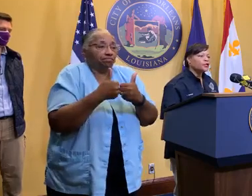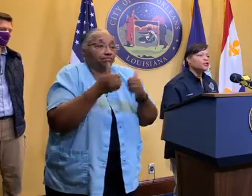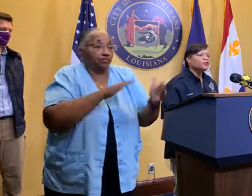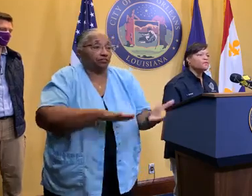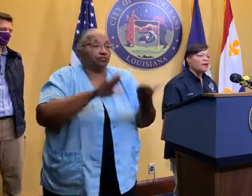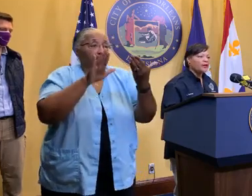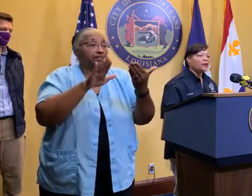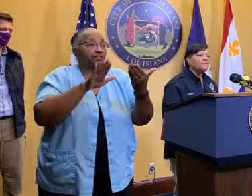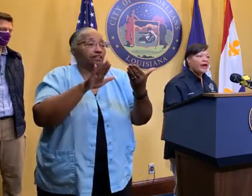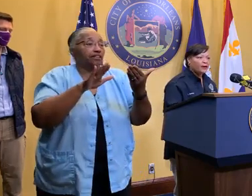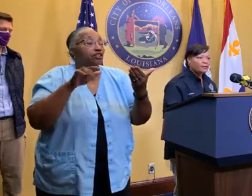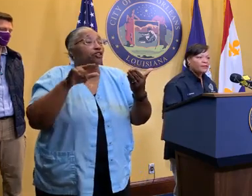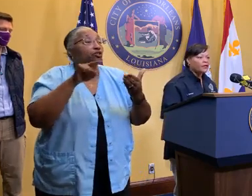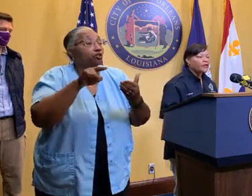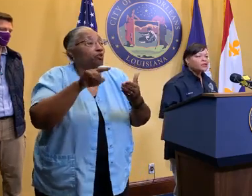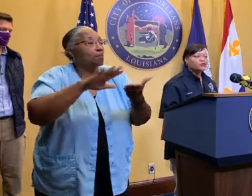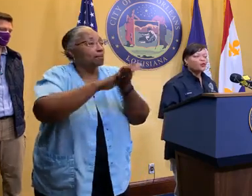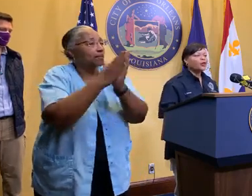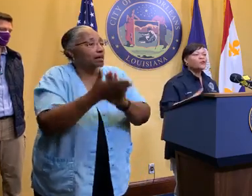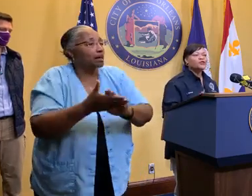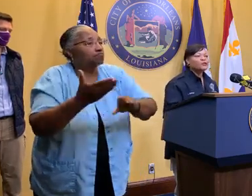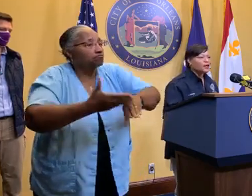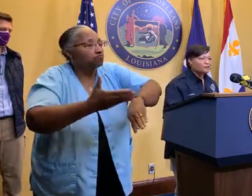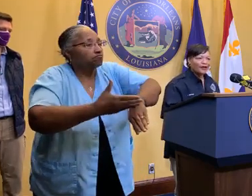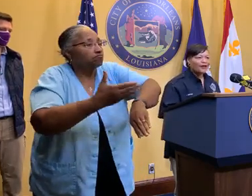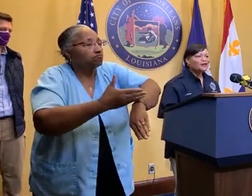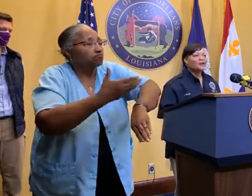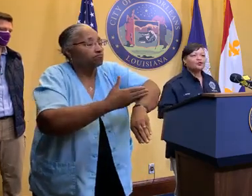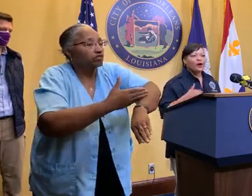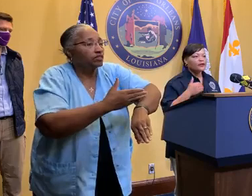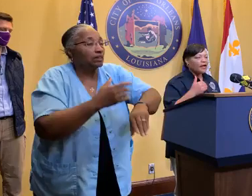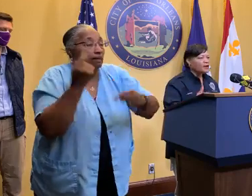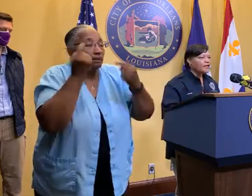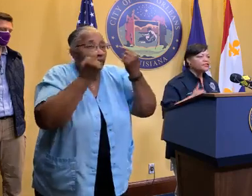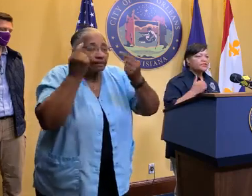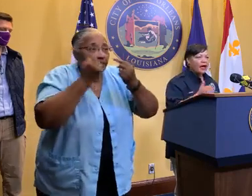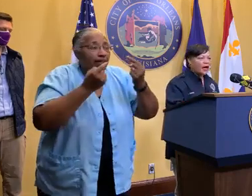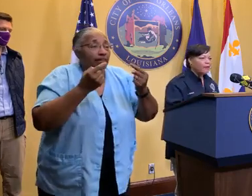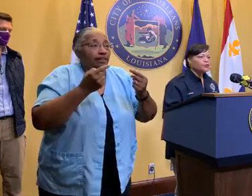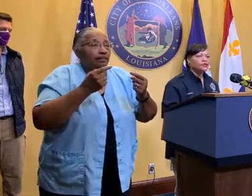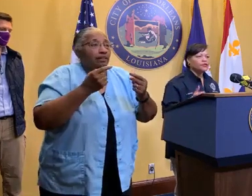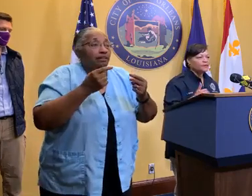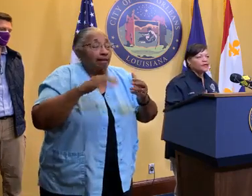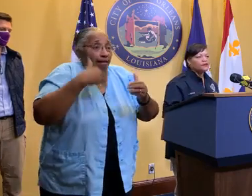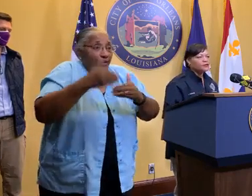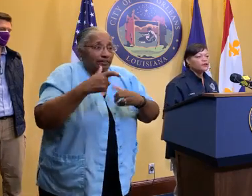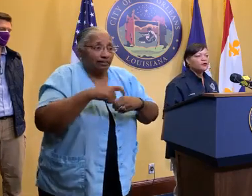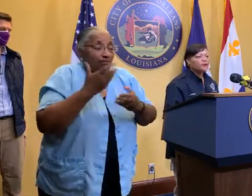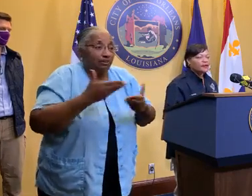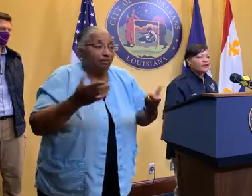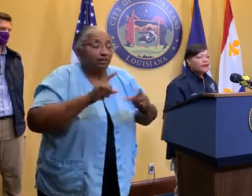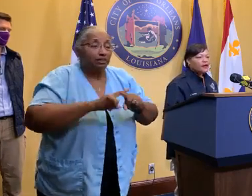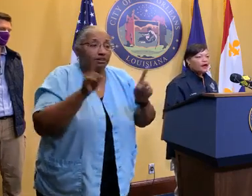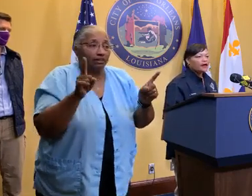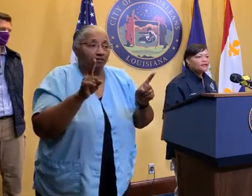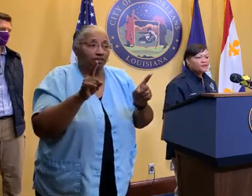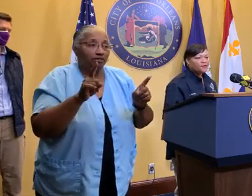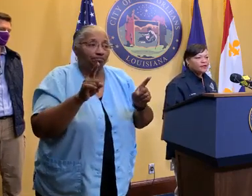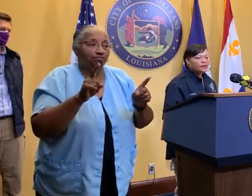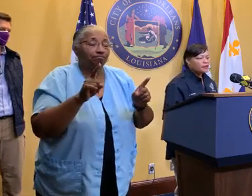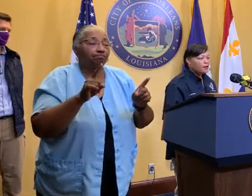it head on, and you get better and better, meaning just what can we do different? know, trying to, each time, doing something just a little bit